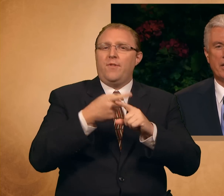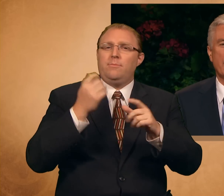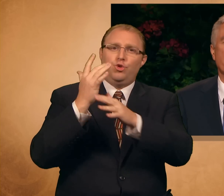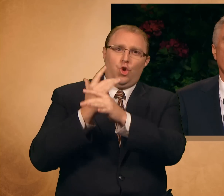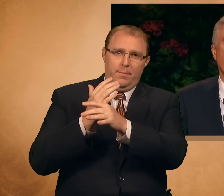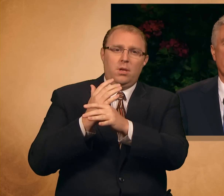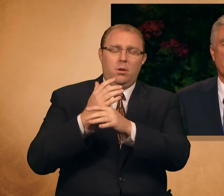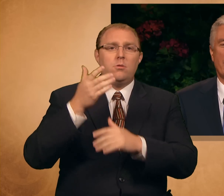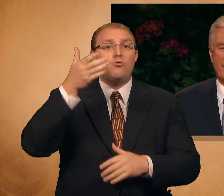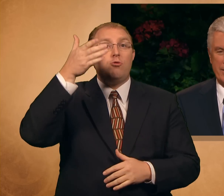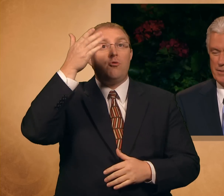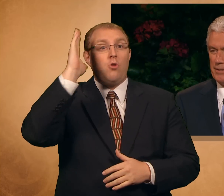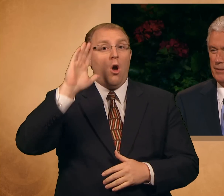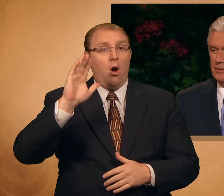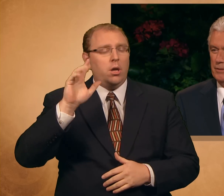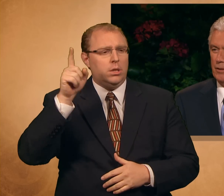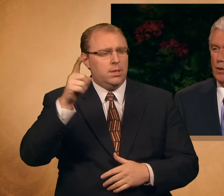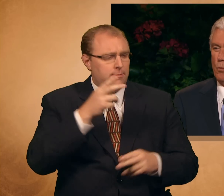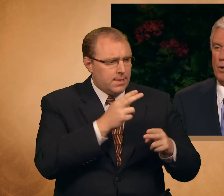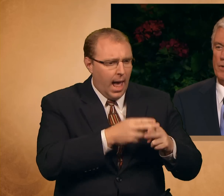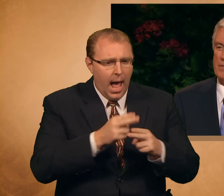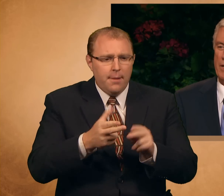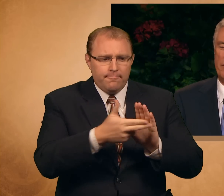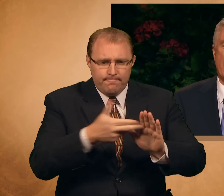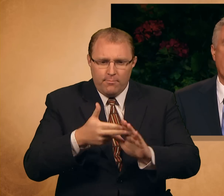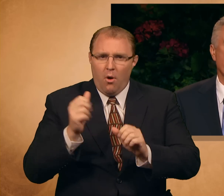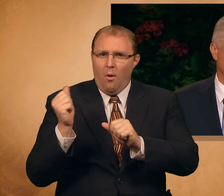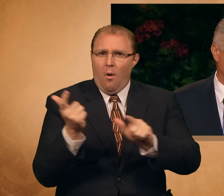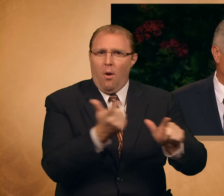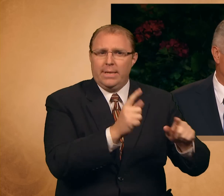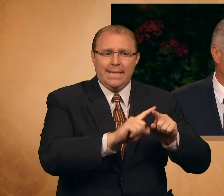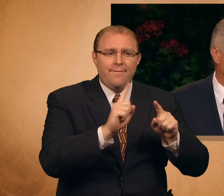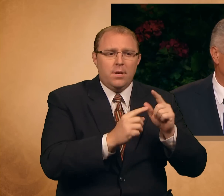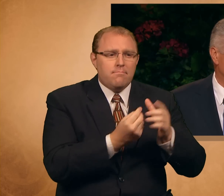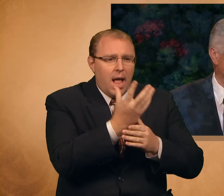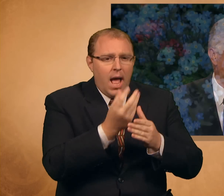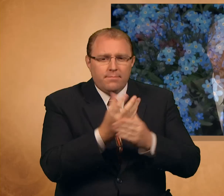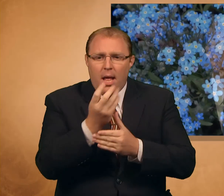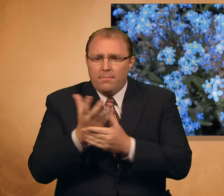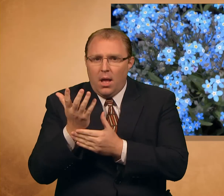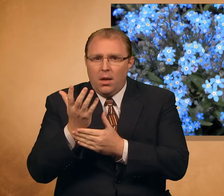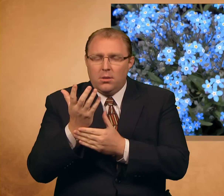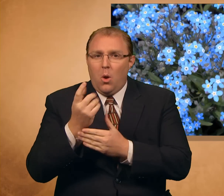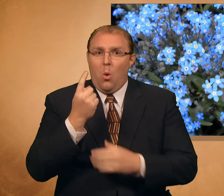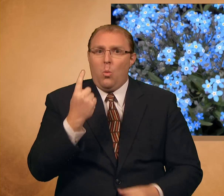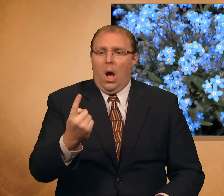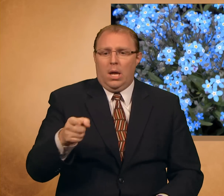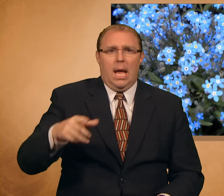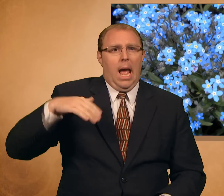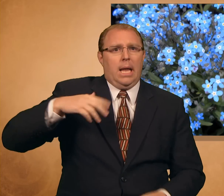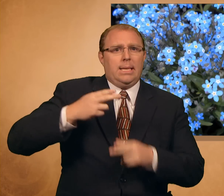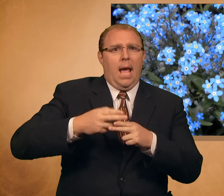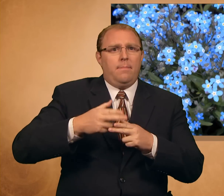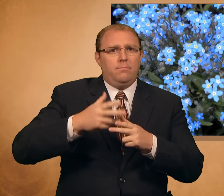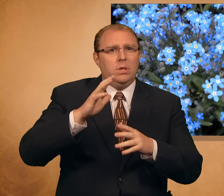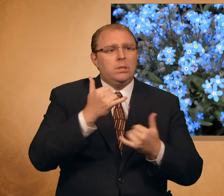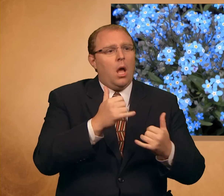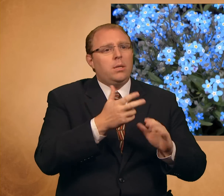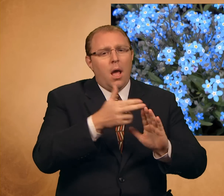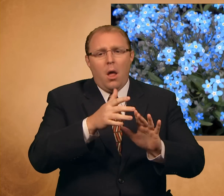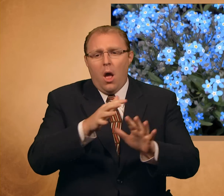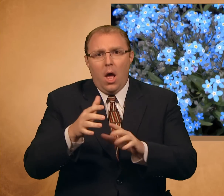naming all the plants, one was left unnamed. A tiny voice spoke out,